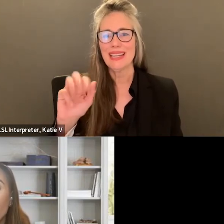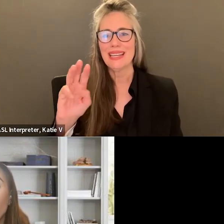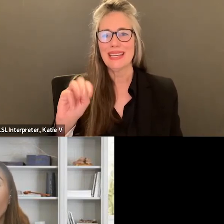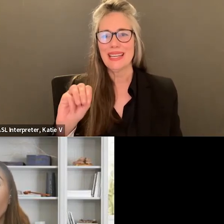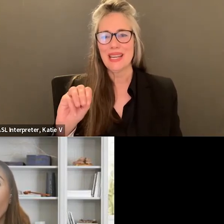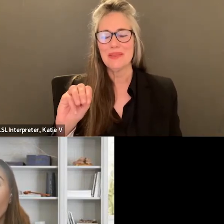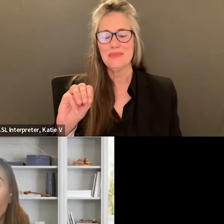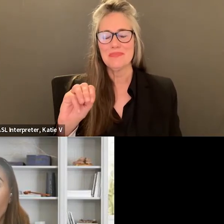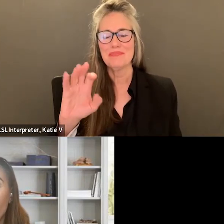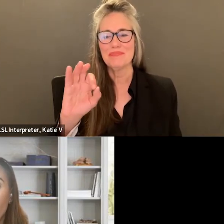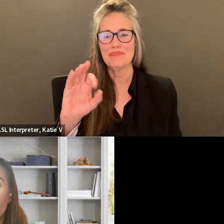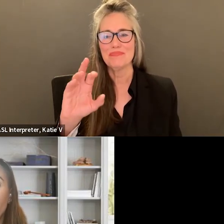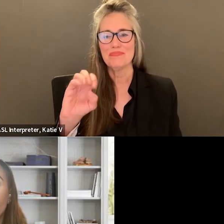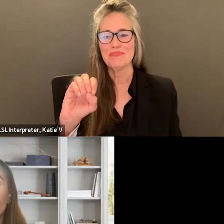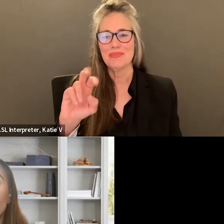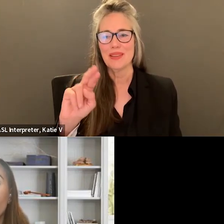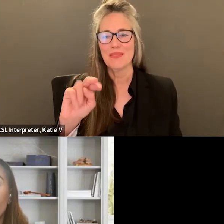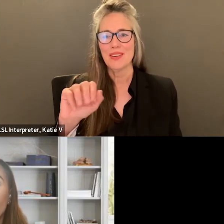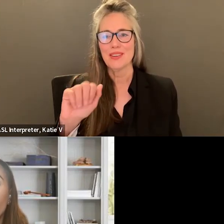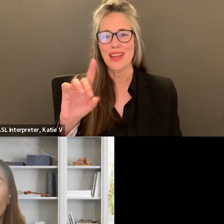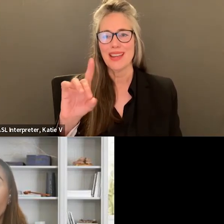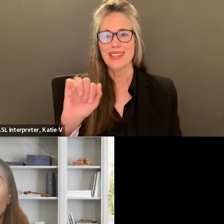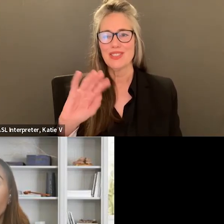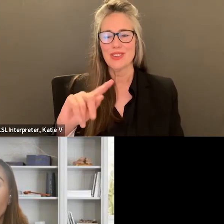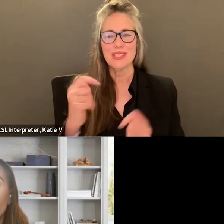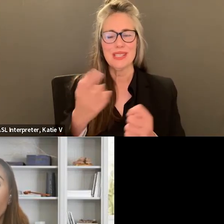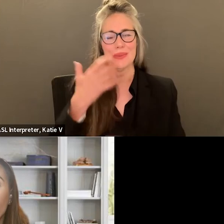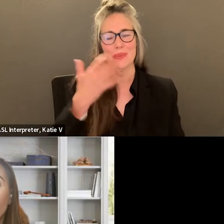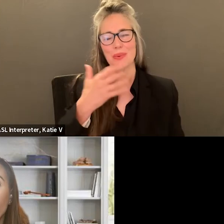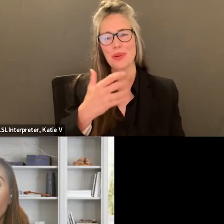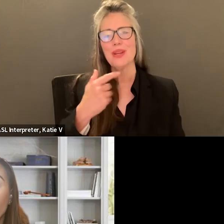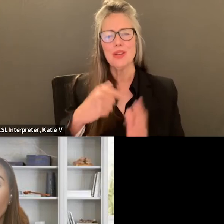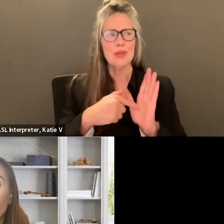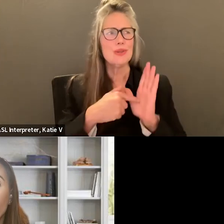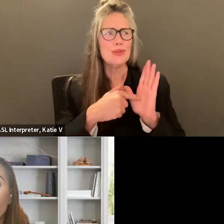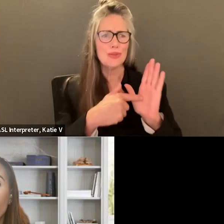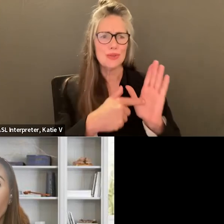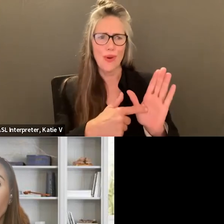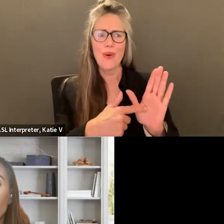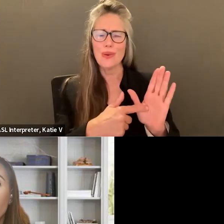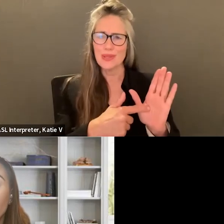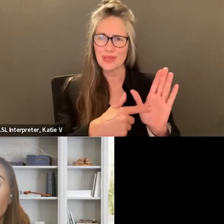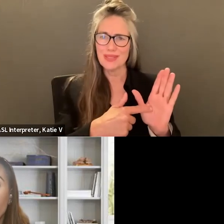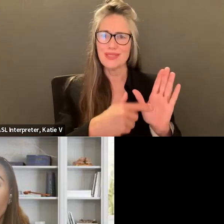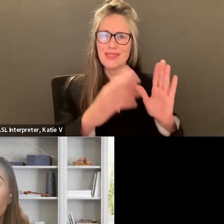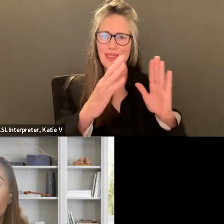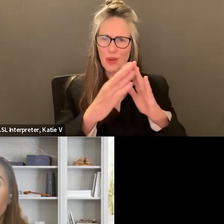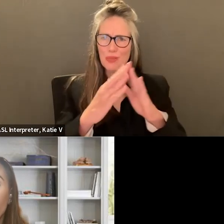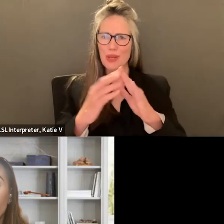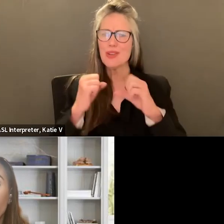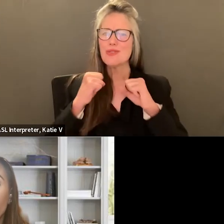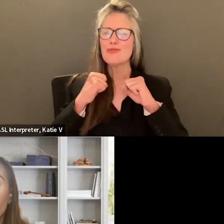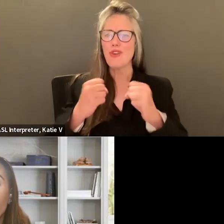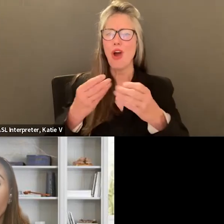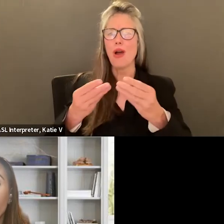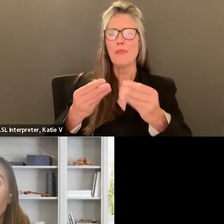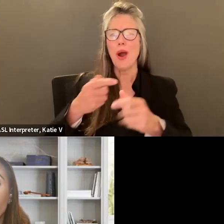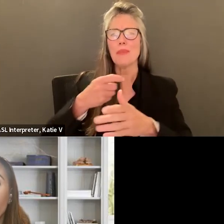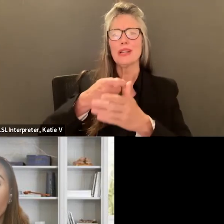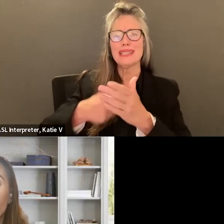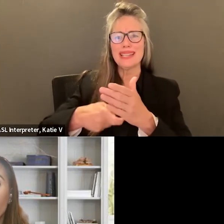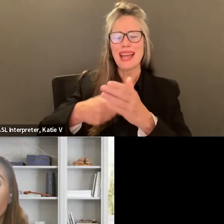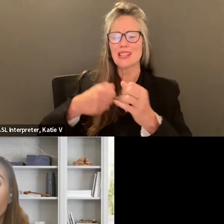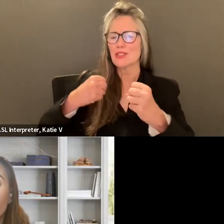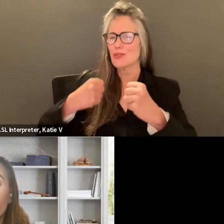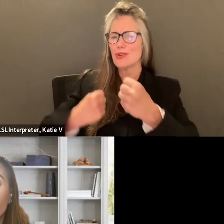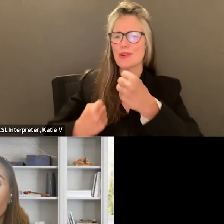it really shows our community, the excess value, the strong property tax, the strong base that we have, and the